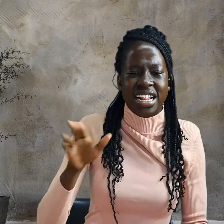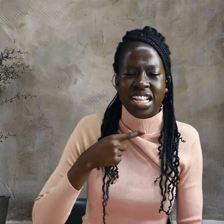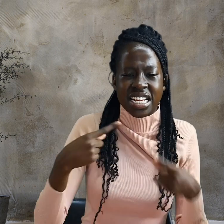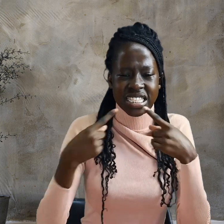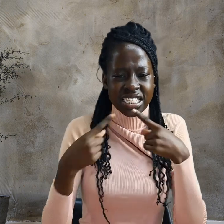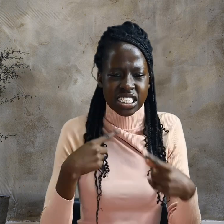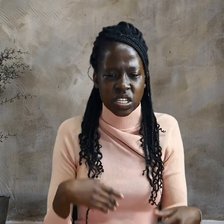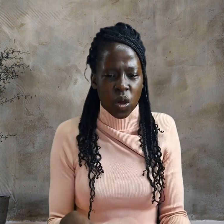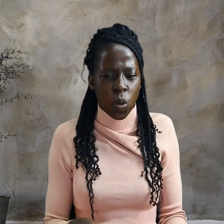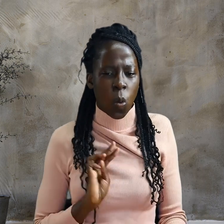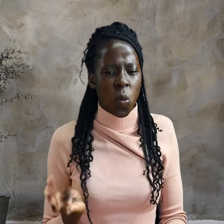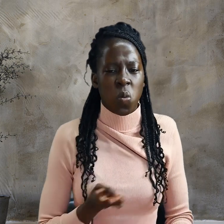Pilate said,